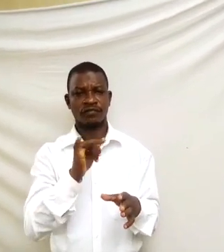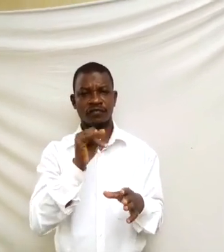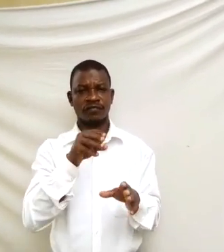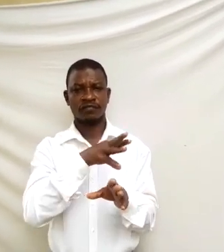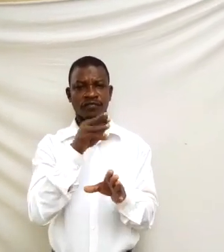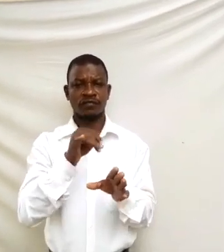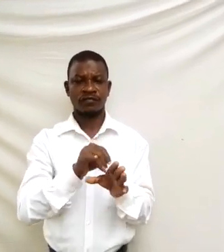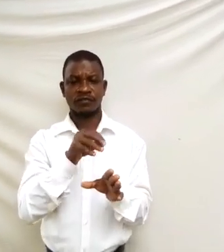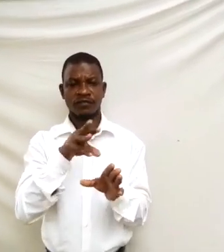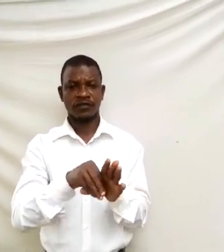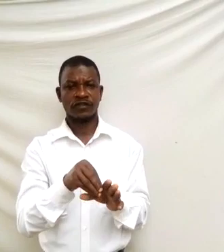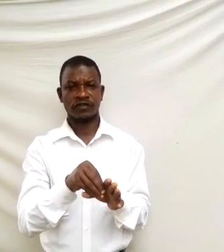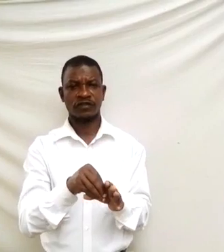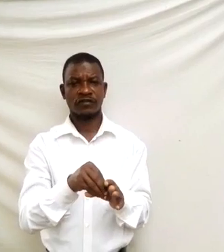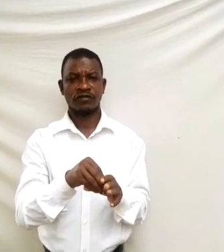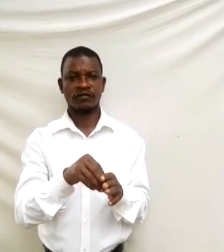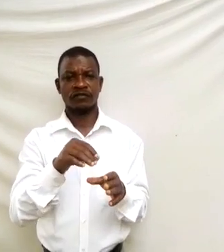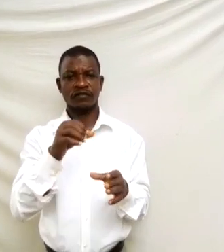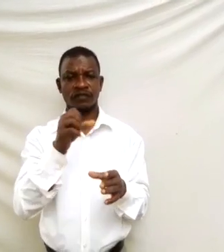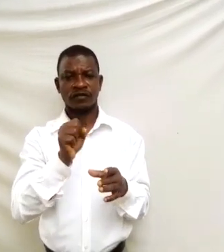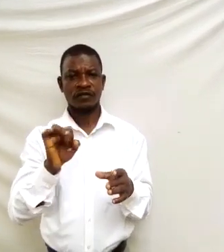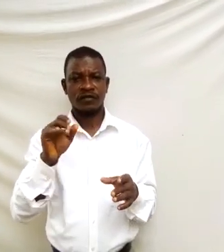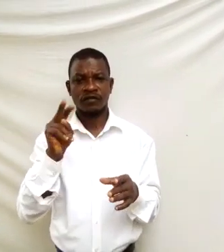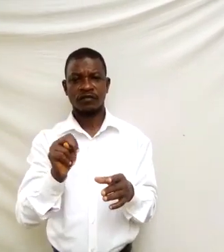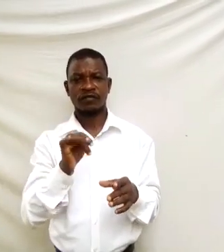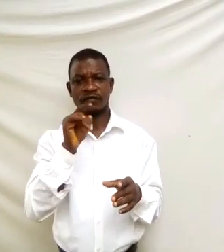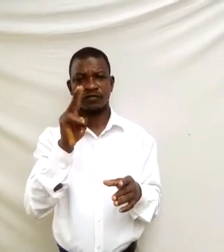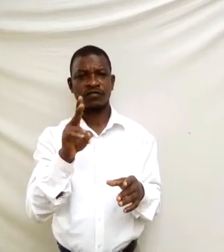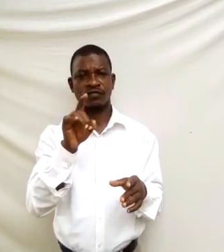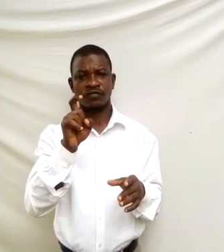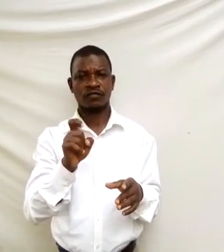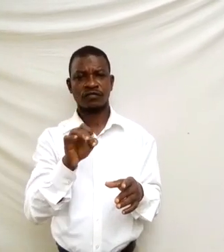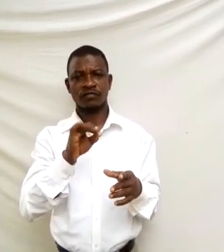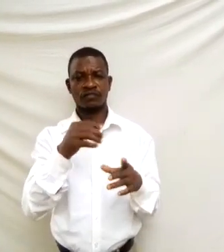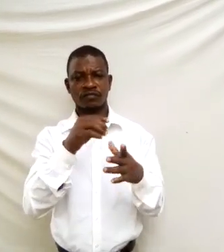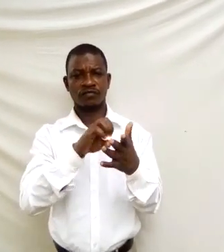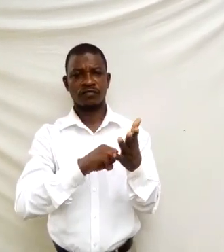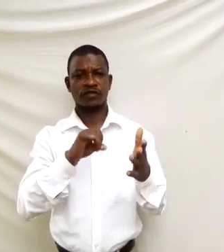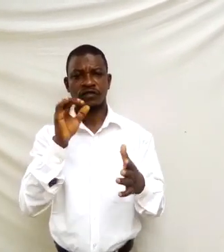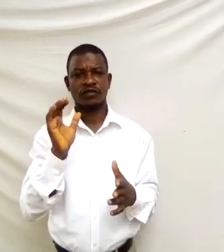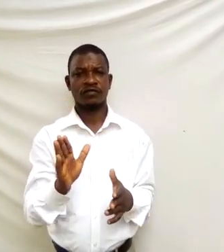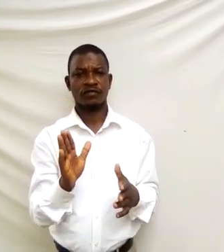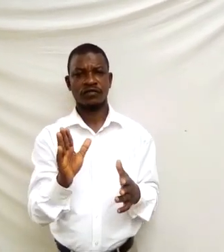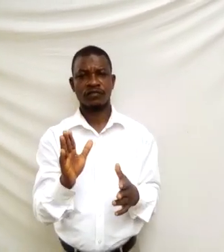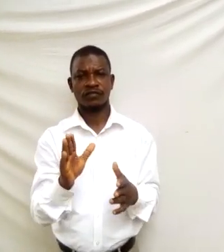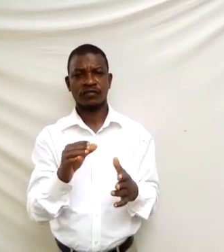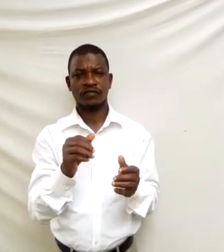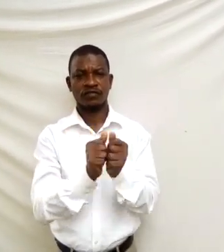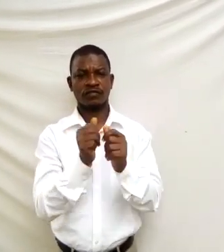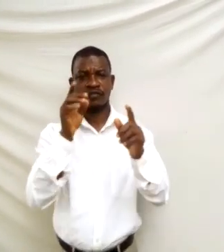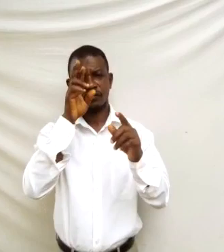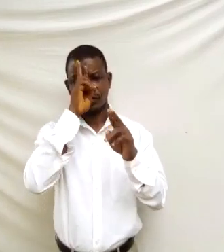sign two x minus five with respect to x